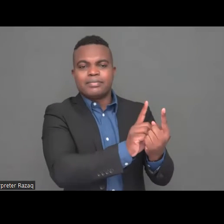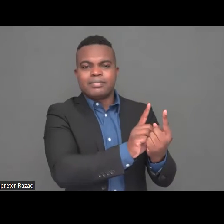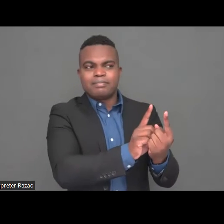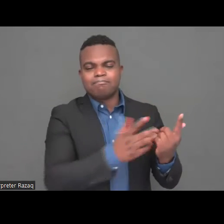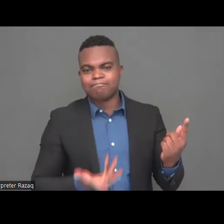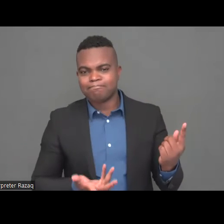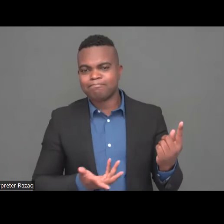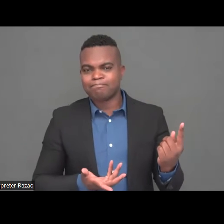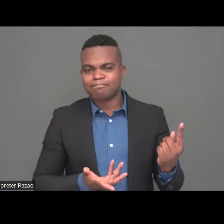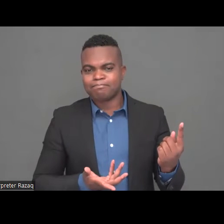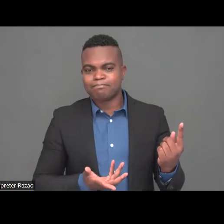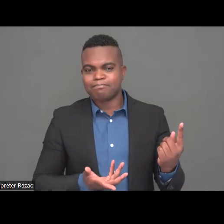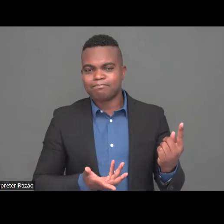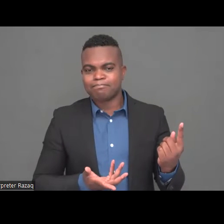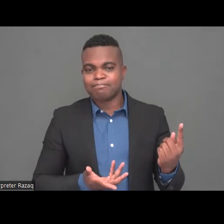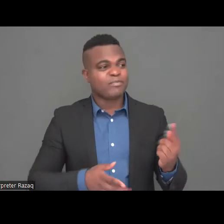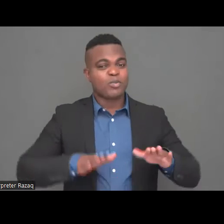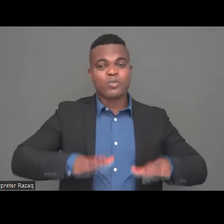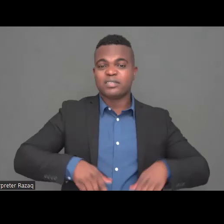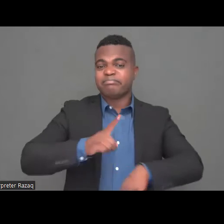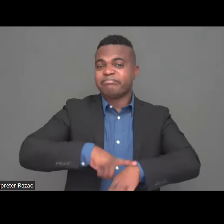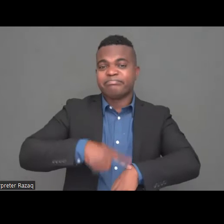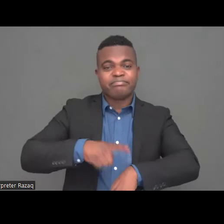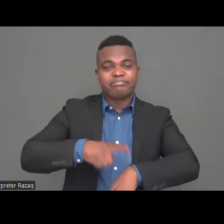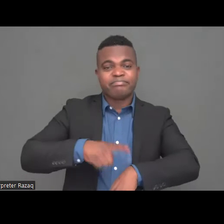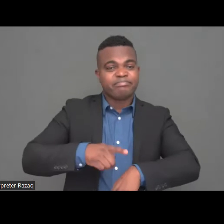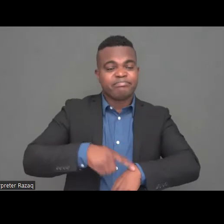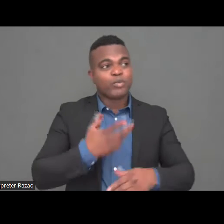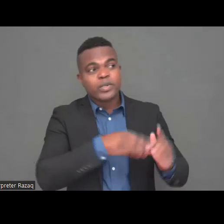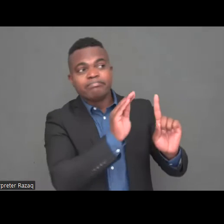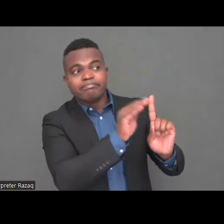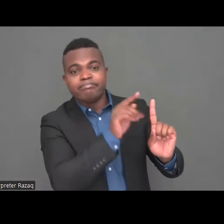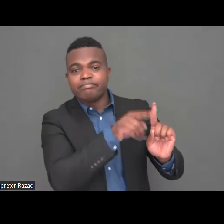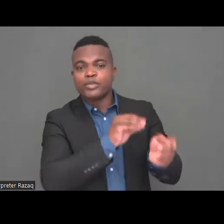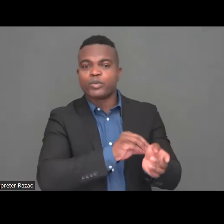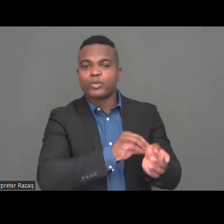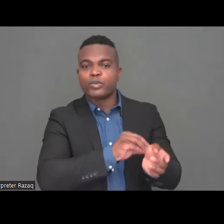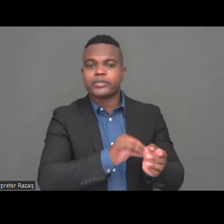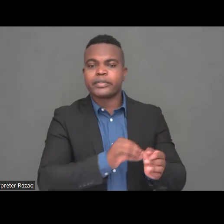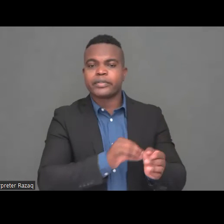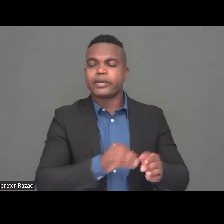by psychiatrists. And there is a problem.